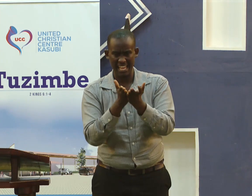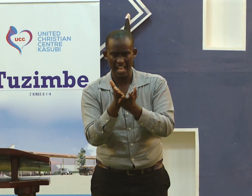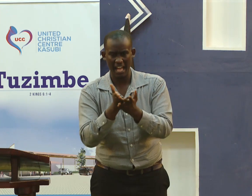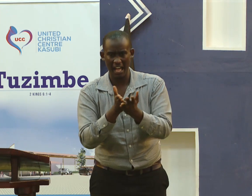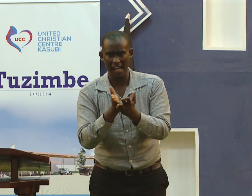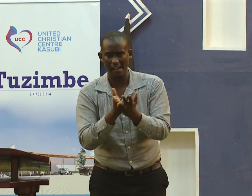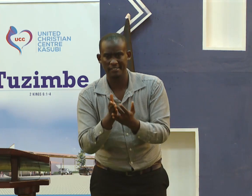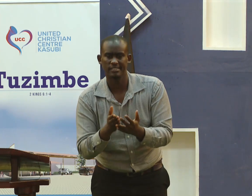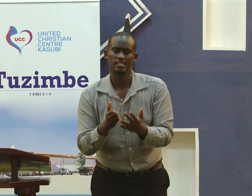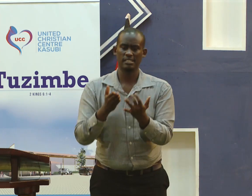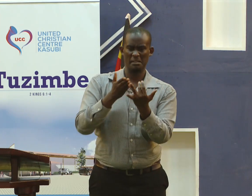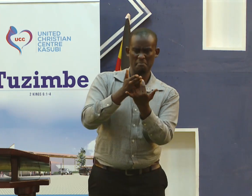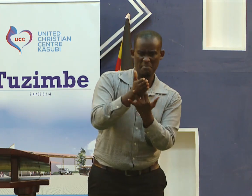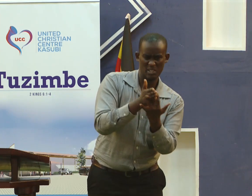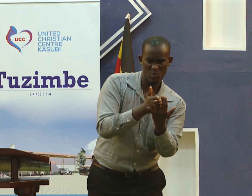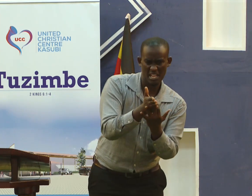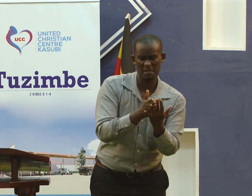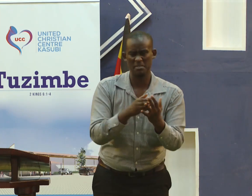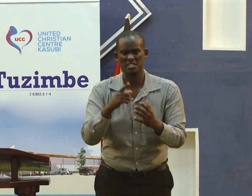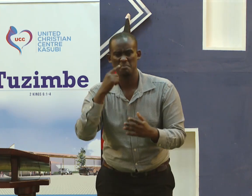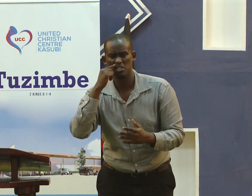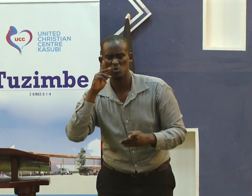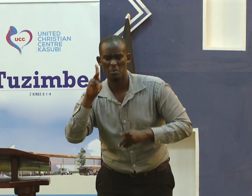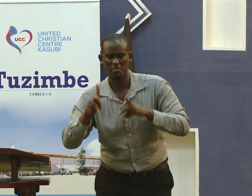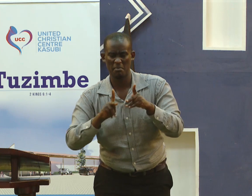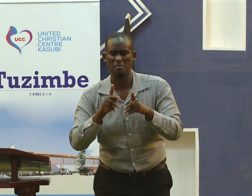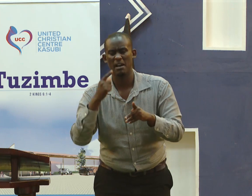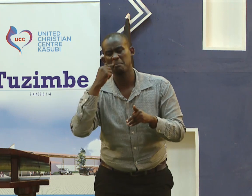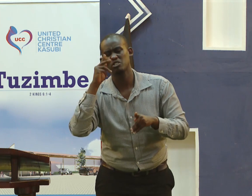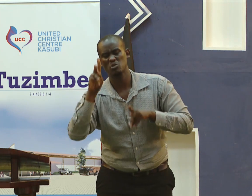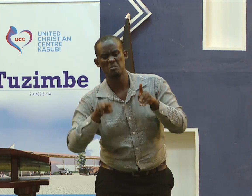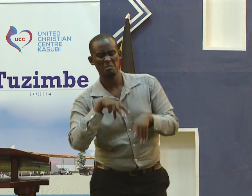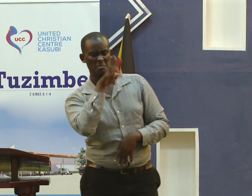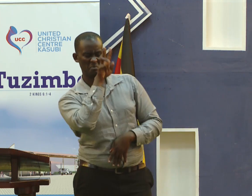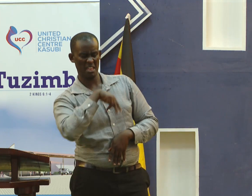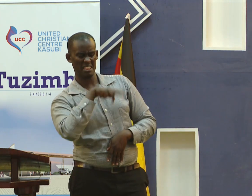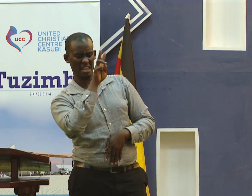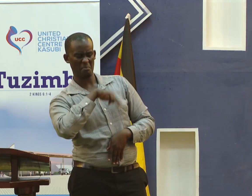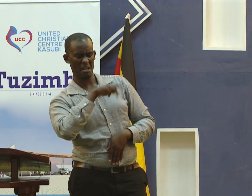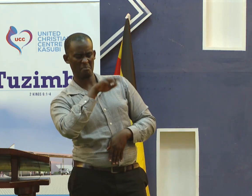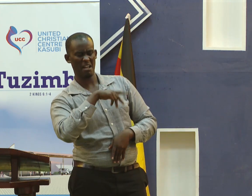So he would serve amidst the elderly people who would despise him because of his age.